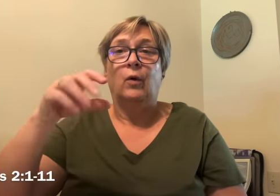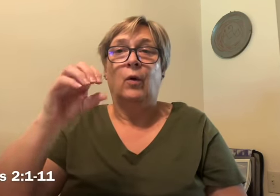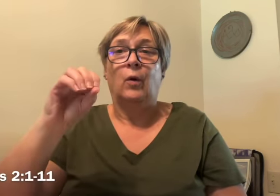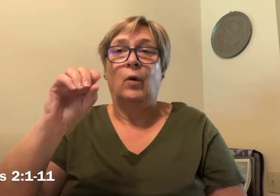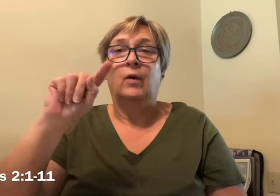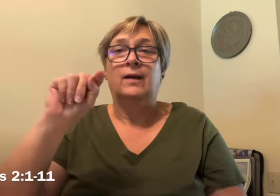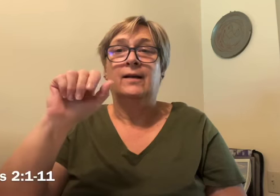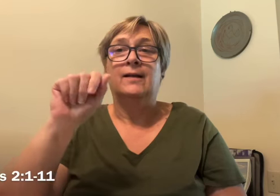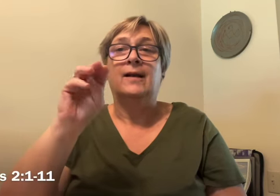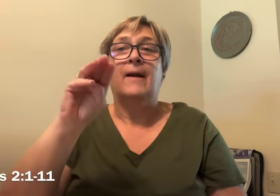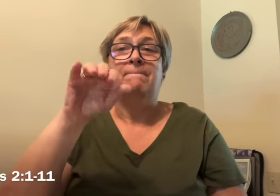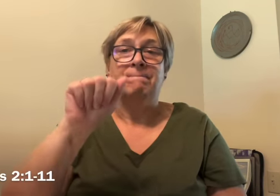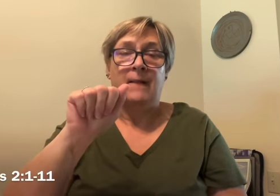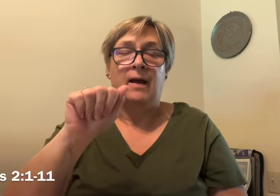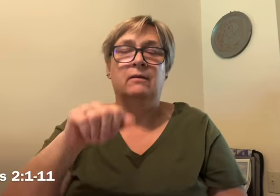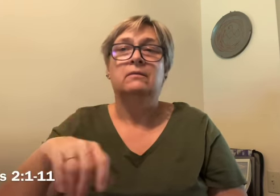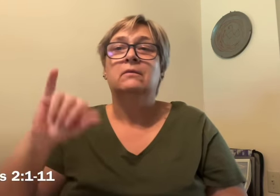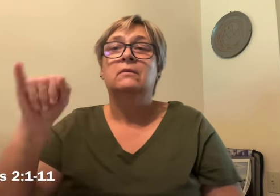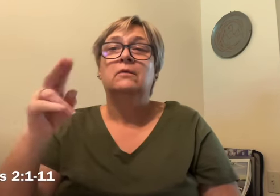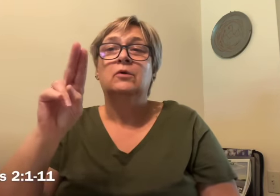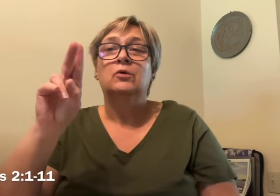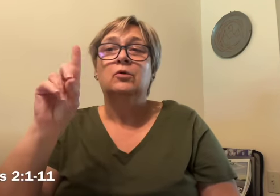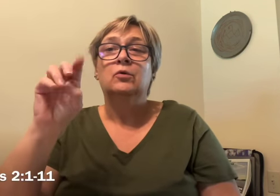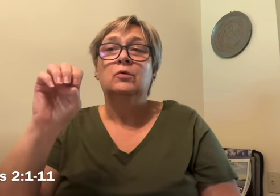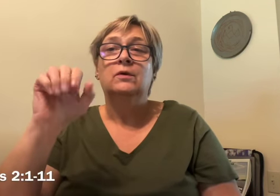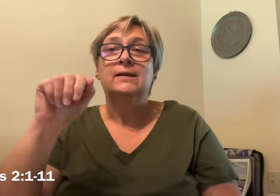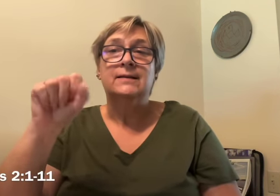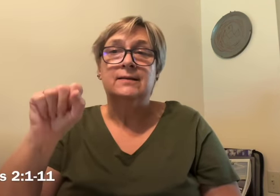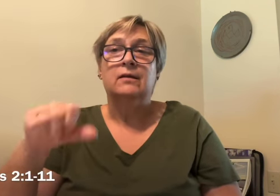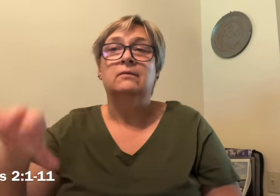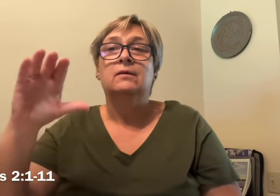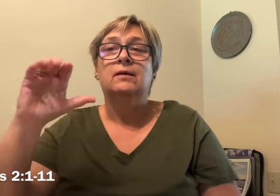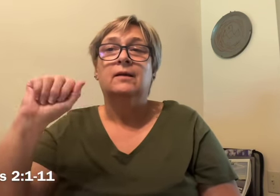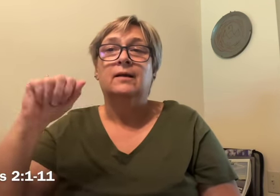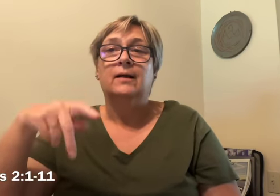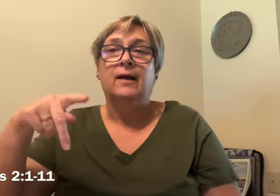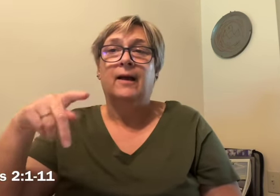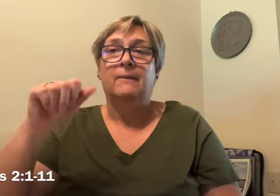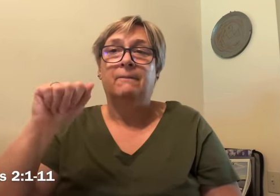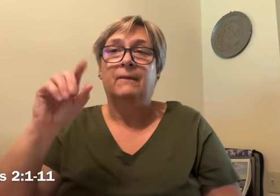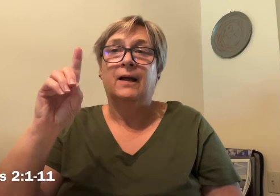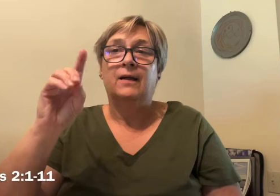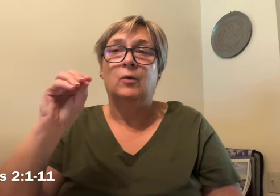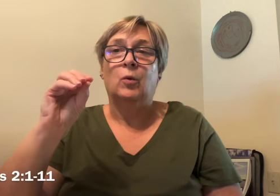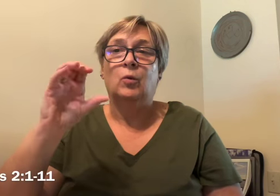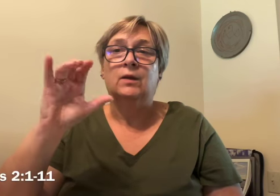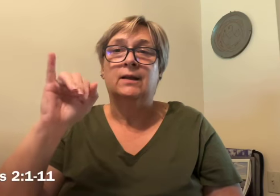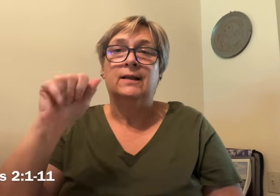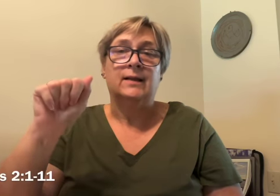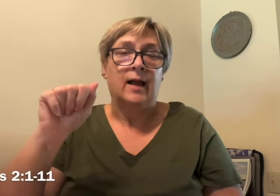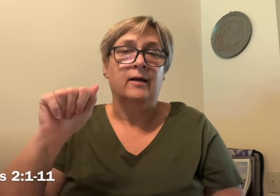Mesopotamia Judea Cappadocia